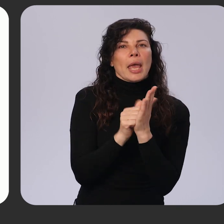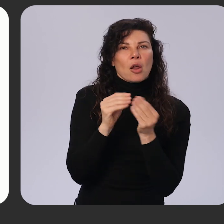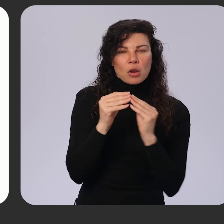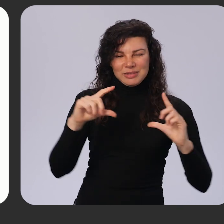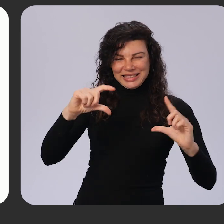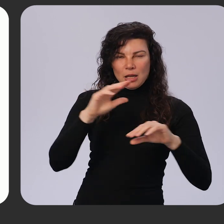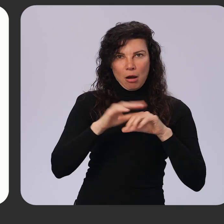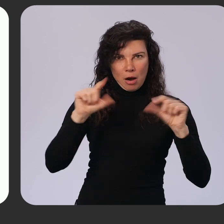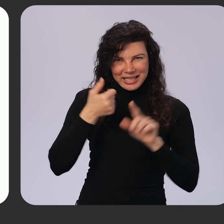physical card.